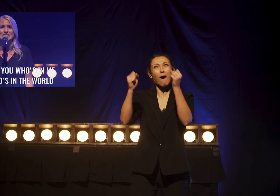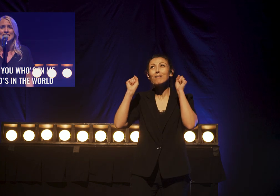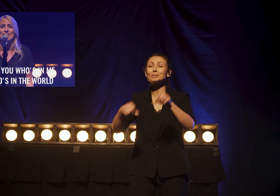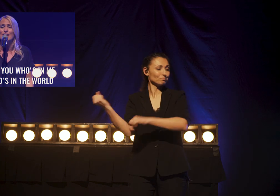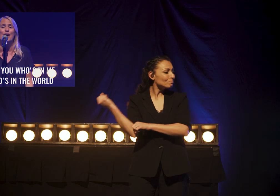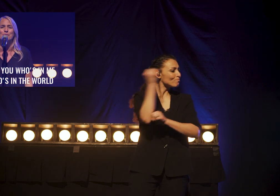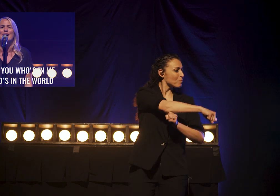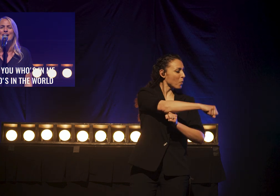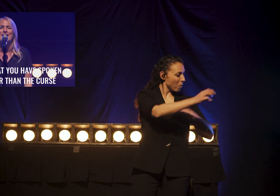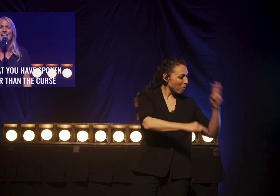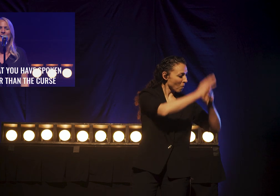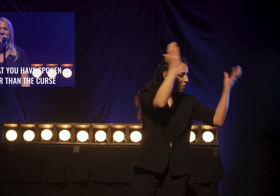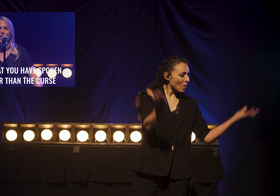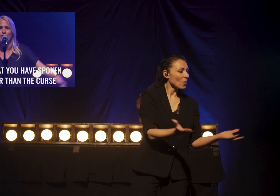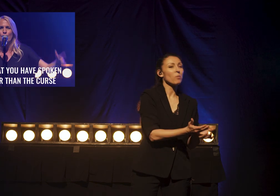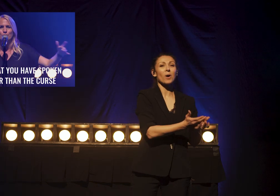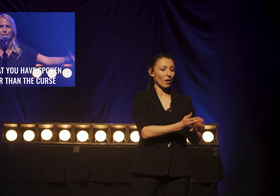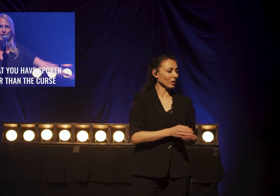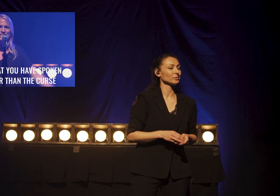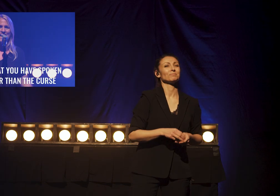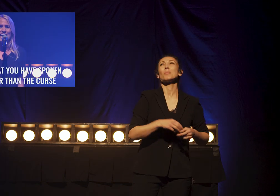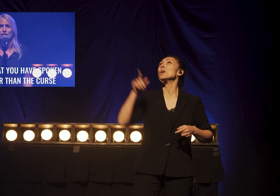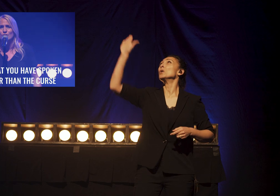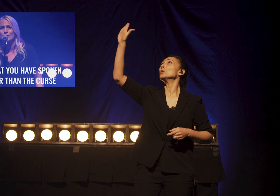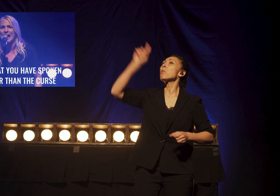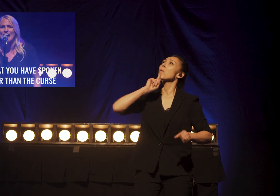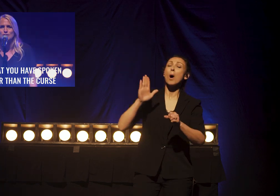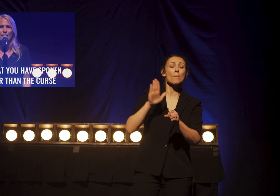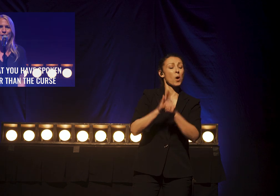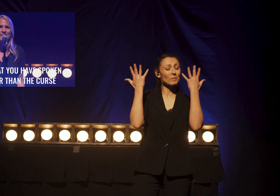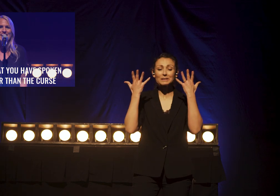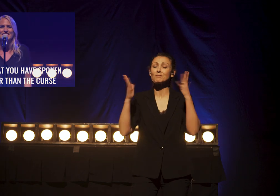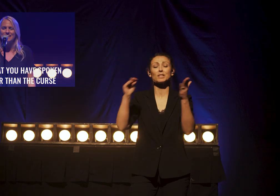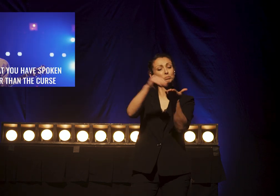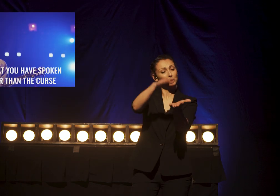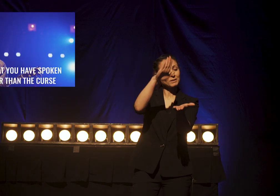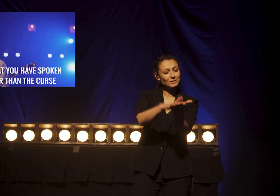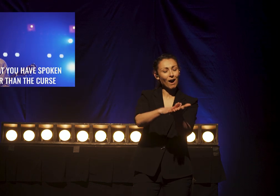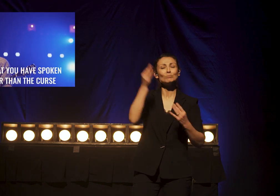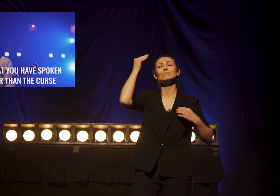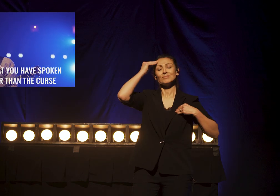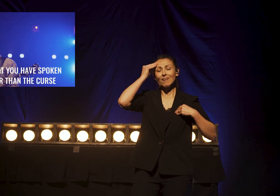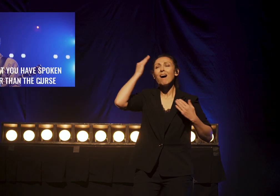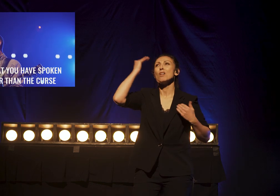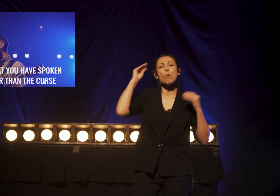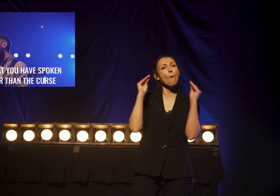is in the world. The words that you have spoken are stronger than